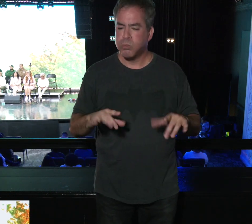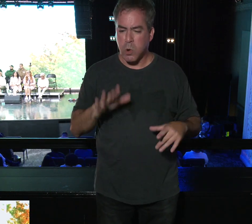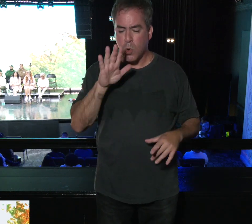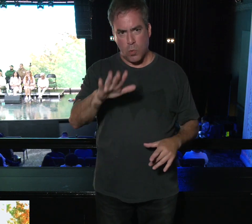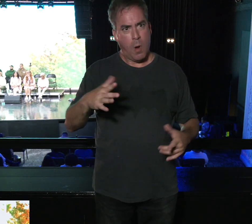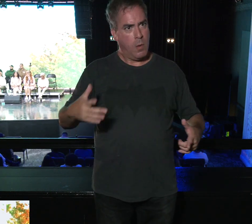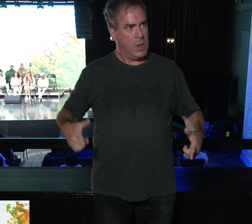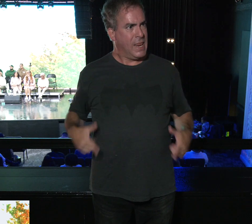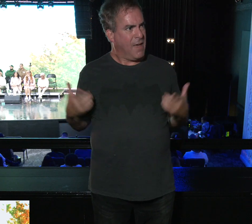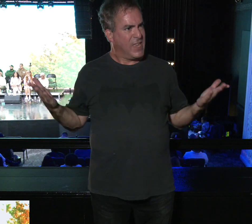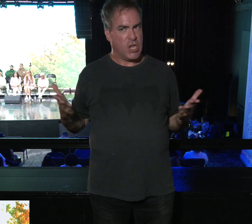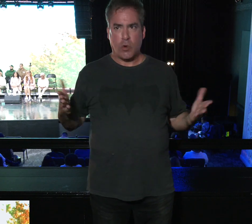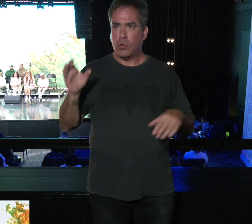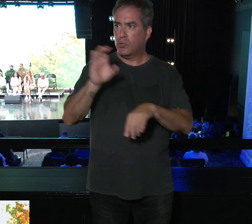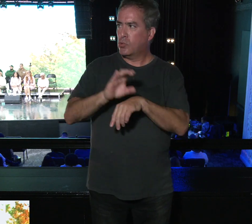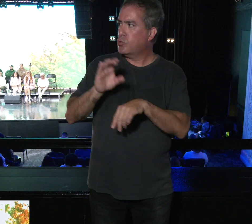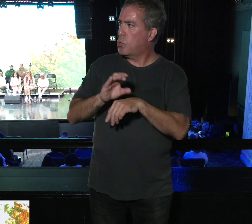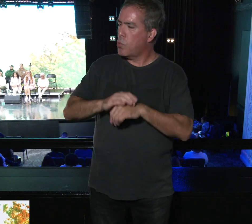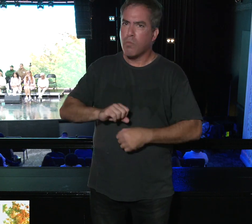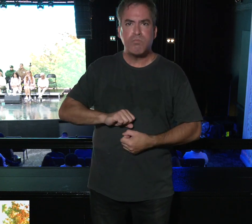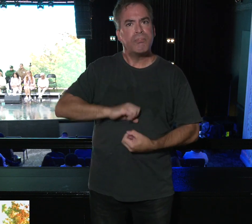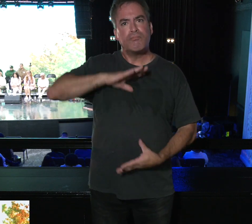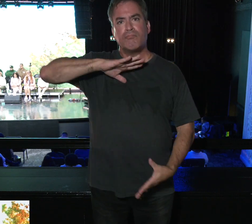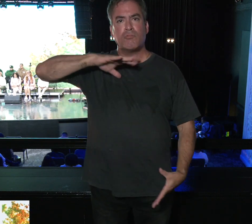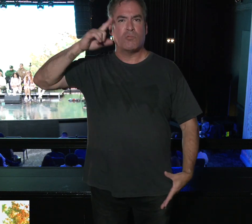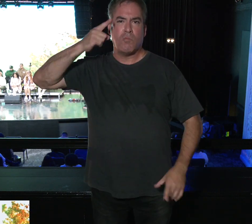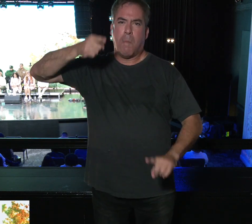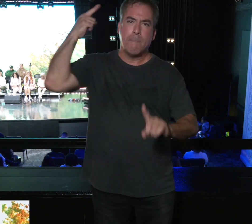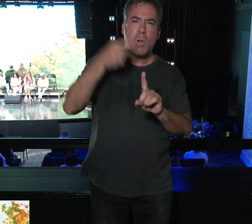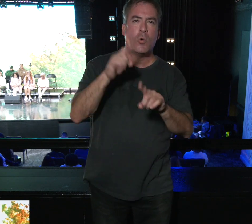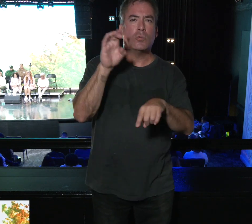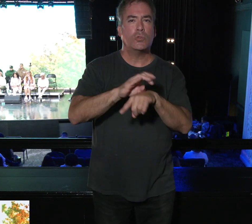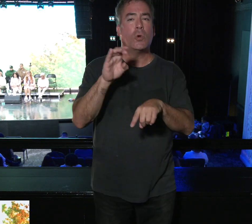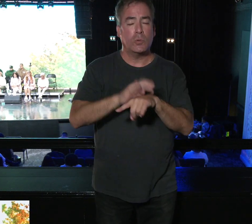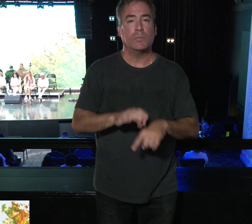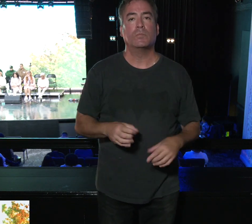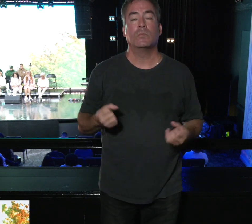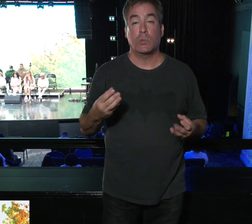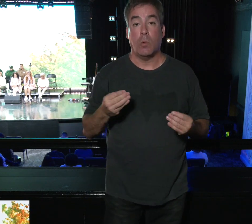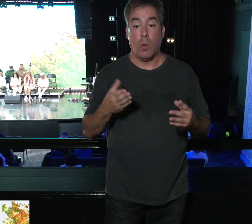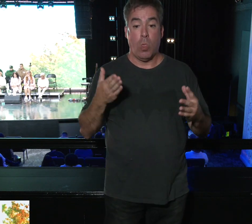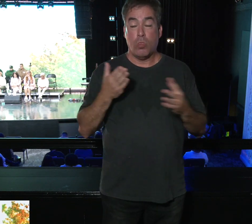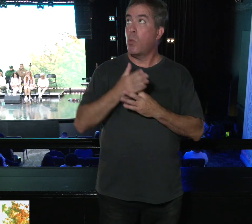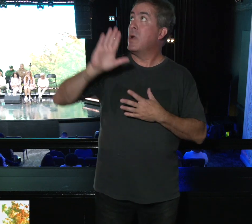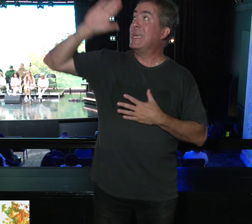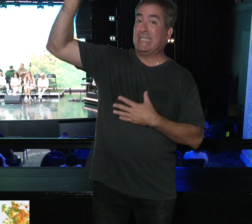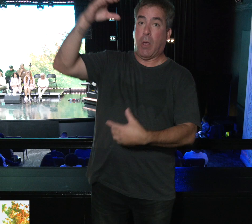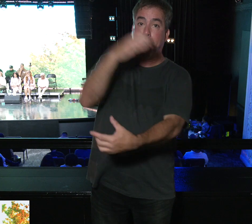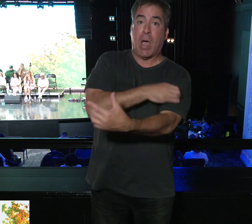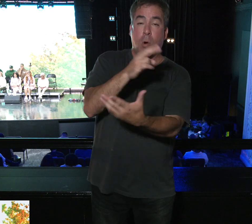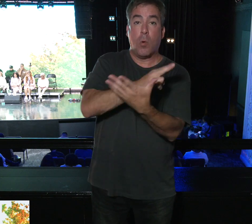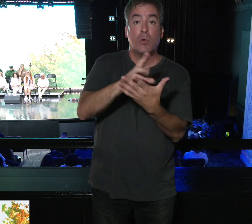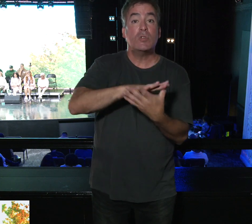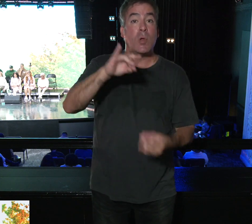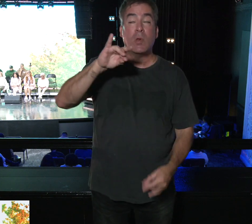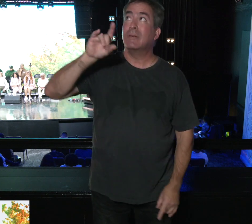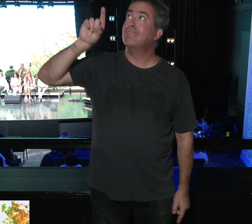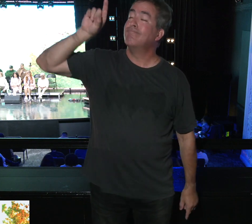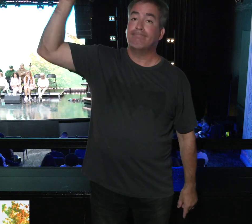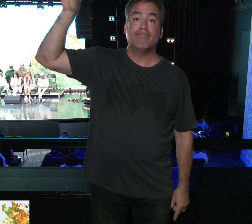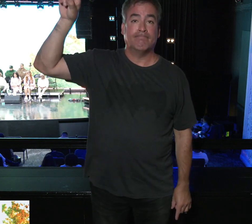body of the church and the fulfillment and the mission of the church. So, through the power of the Holy Spirit, through the power of the Holy Spirit,